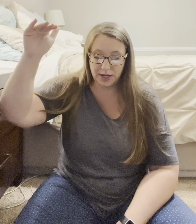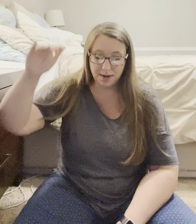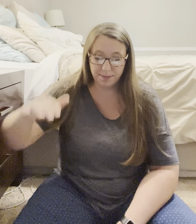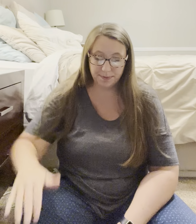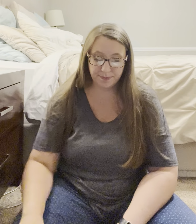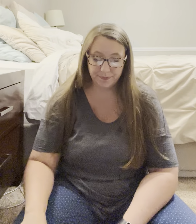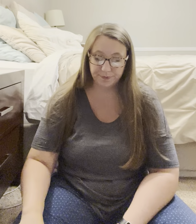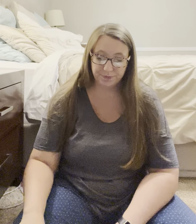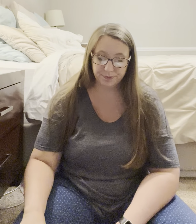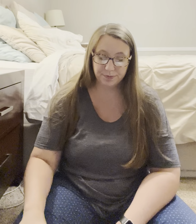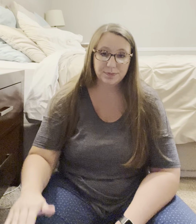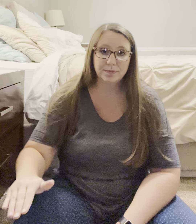up.